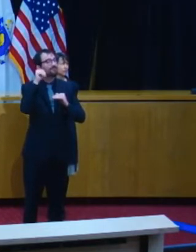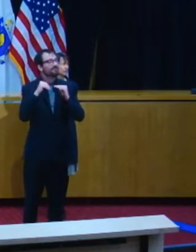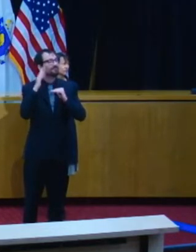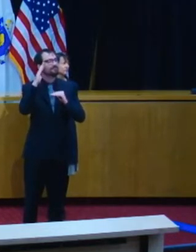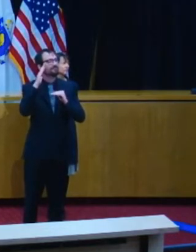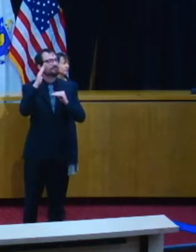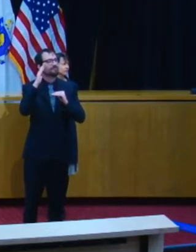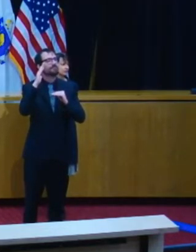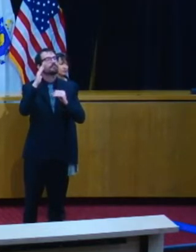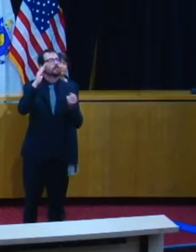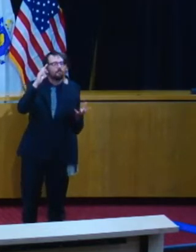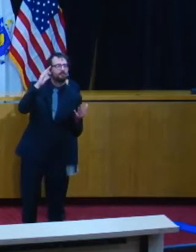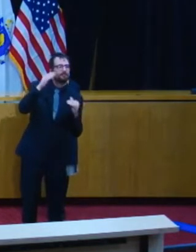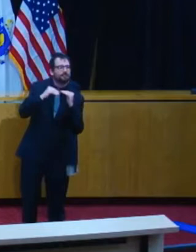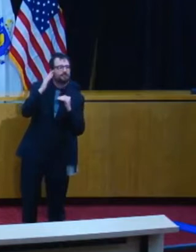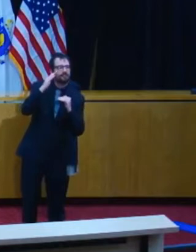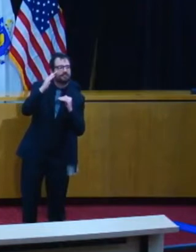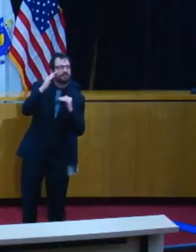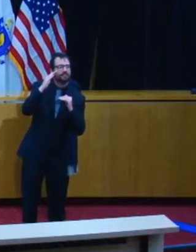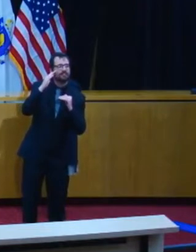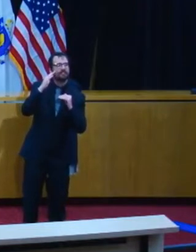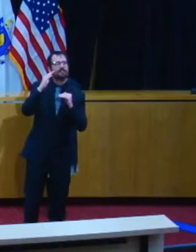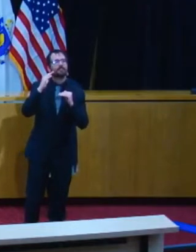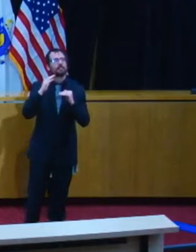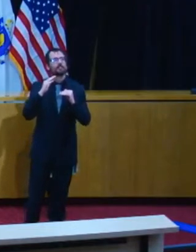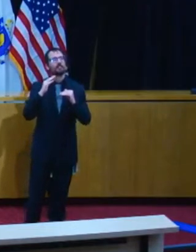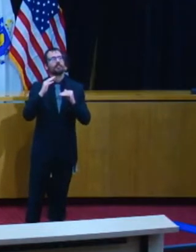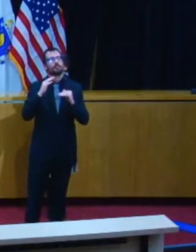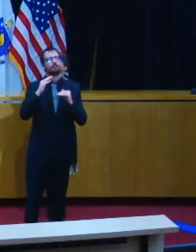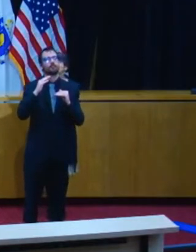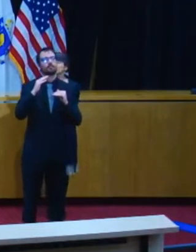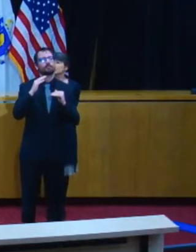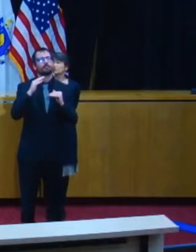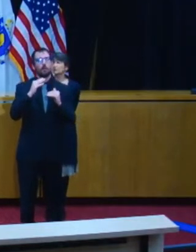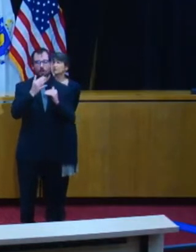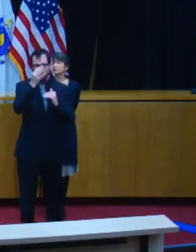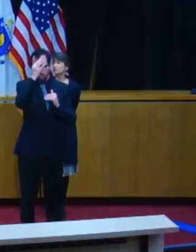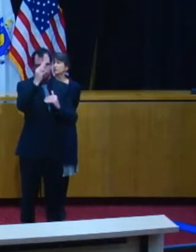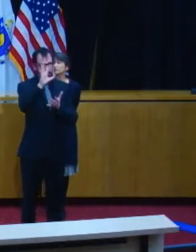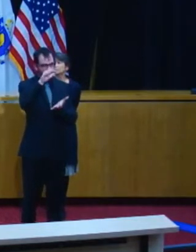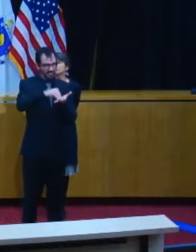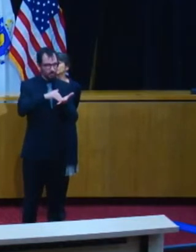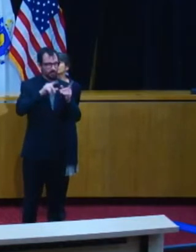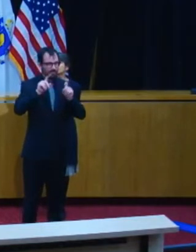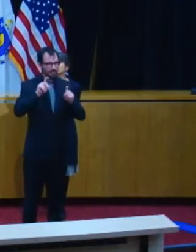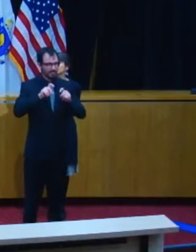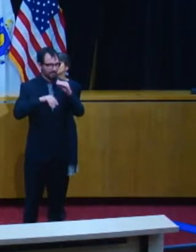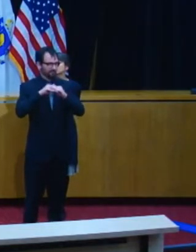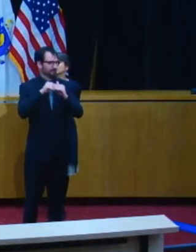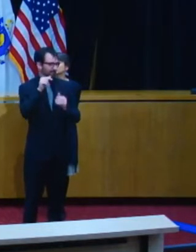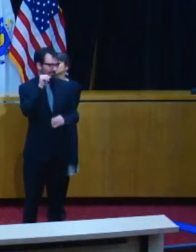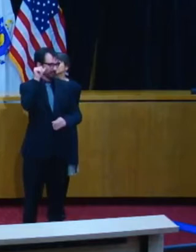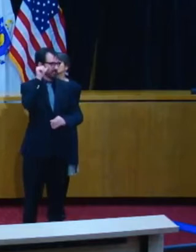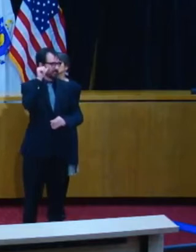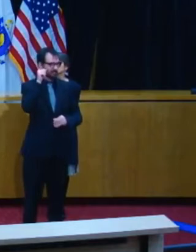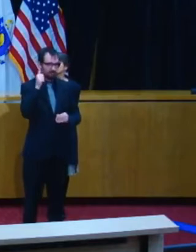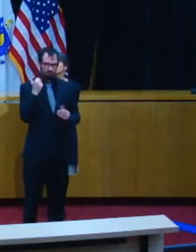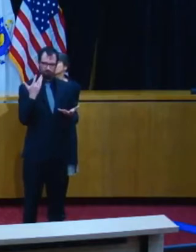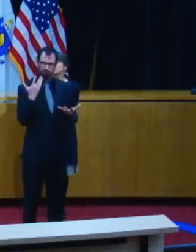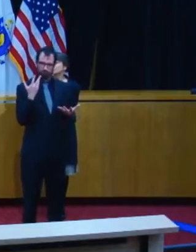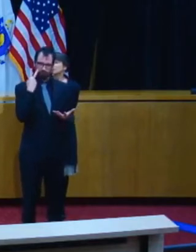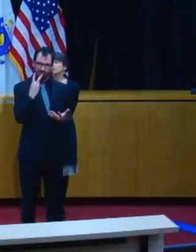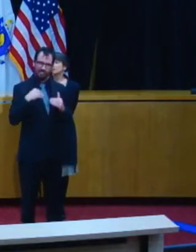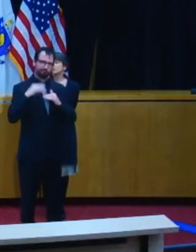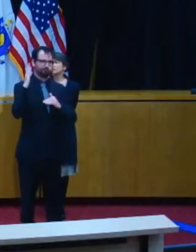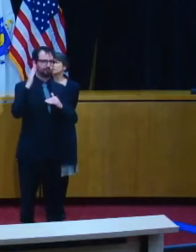We're going to continue to expand opportunities for new testing capacity and new testing sites as labs keep up with our growth